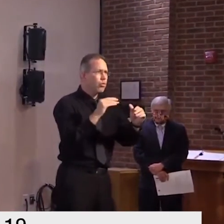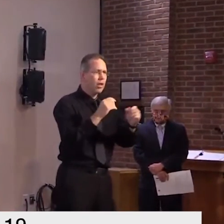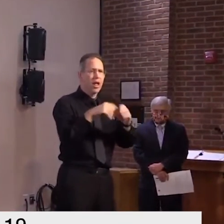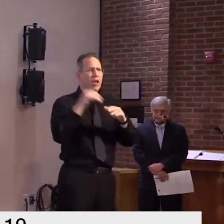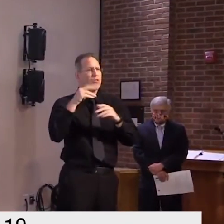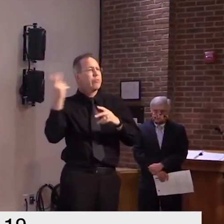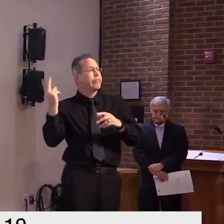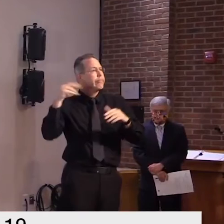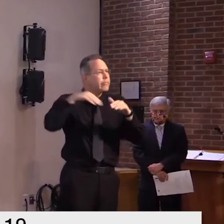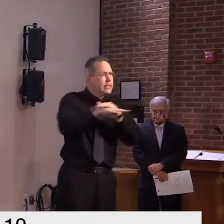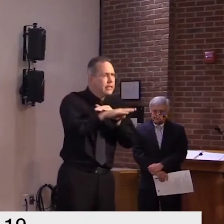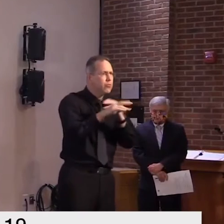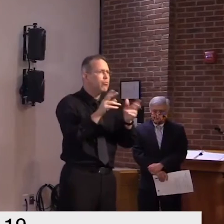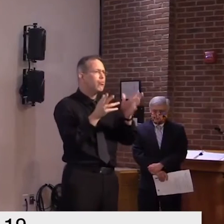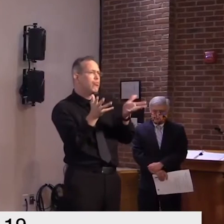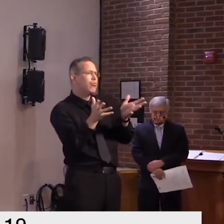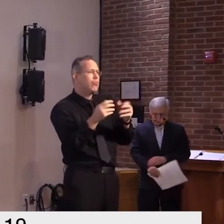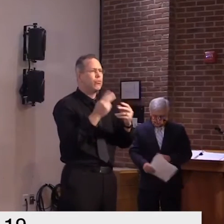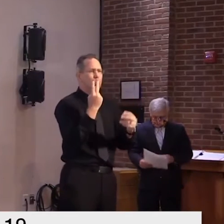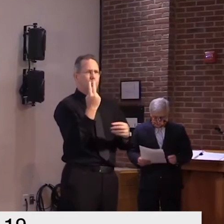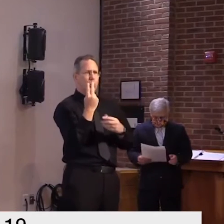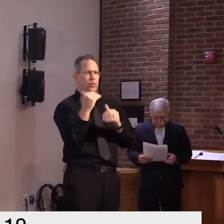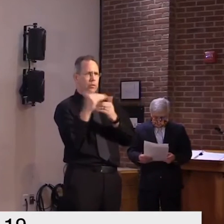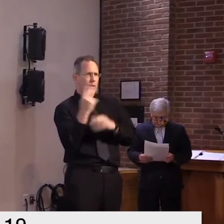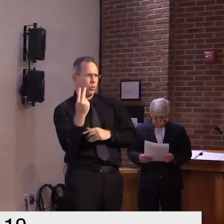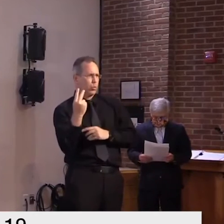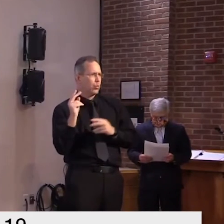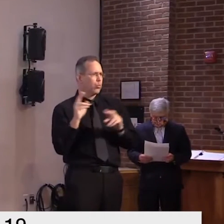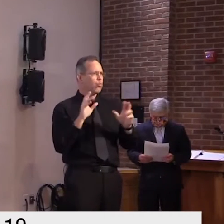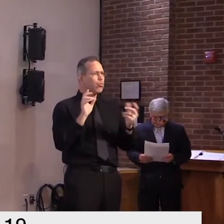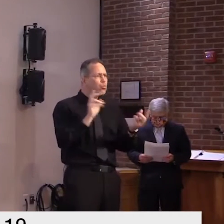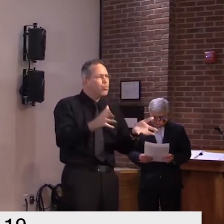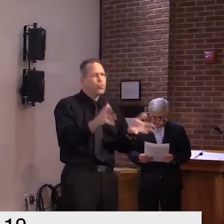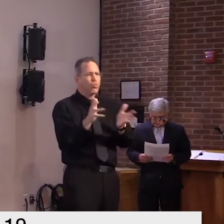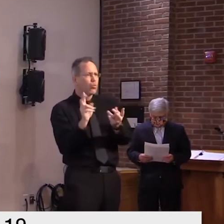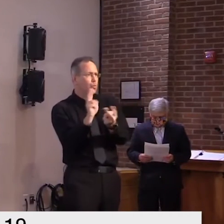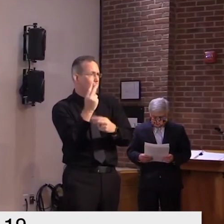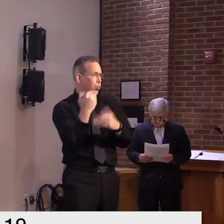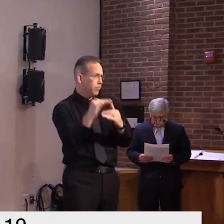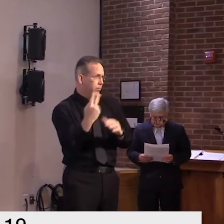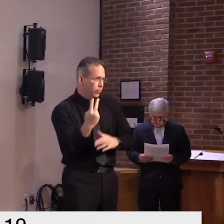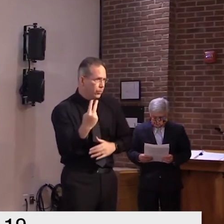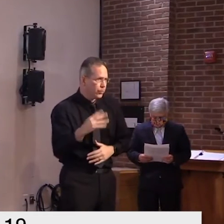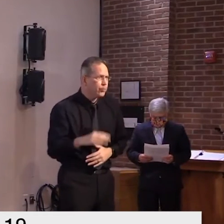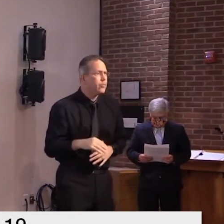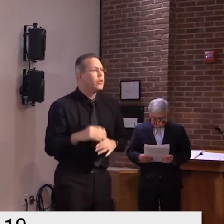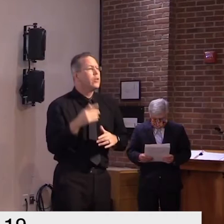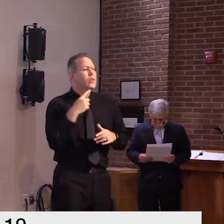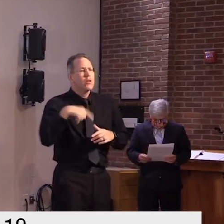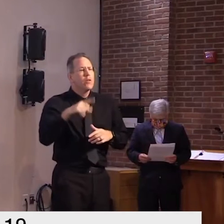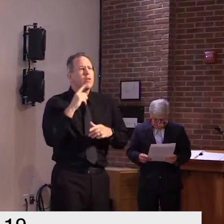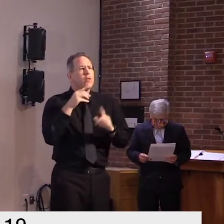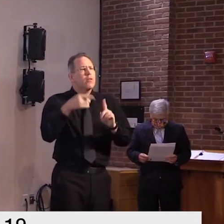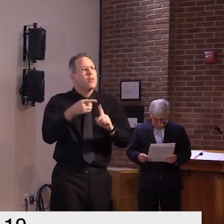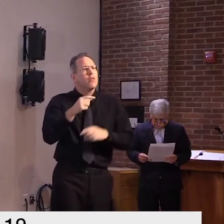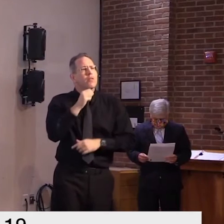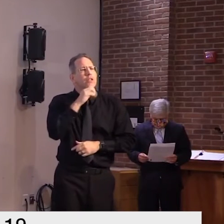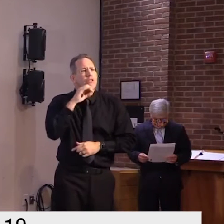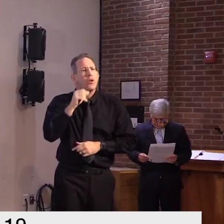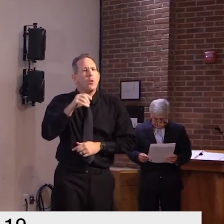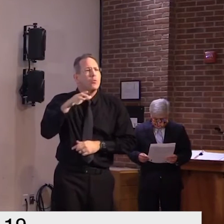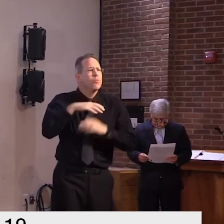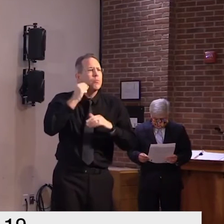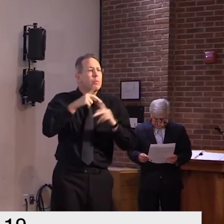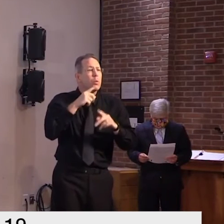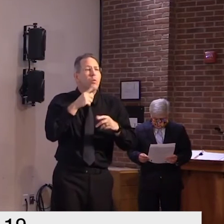keep the health and safety of these Ramoners a top priority like everything else we'll be tracking any changing or